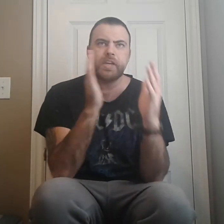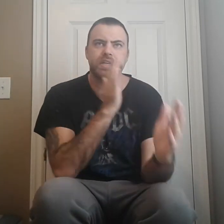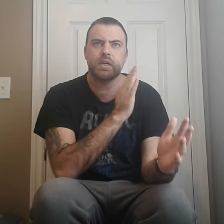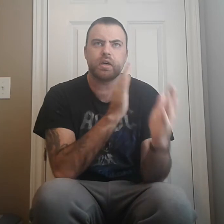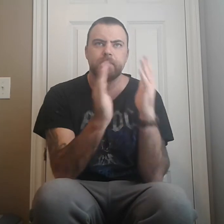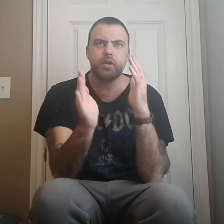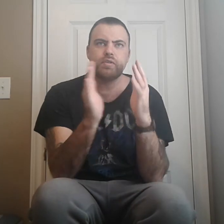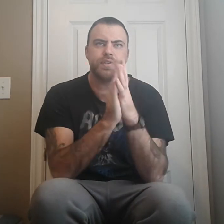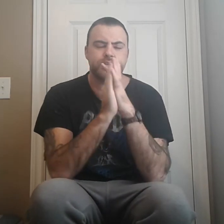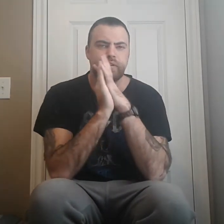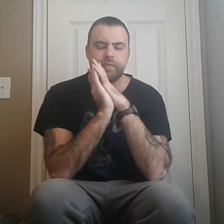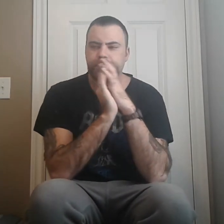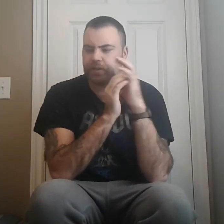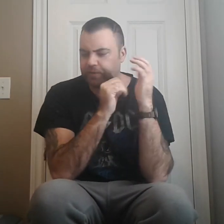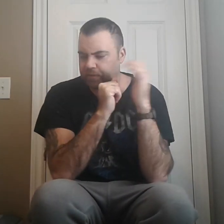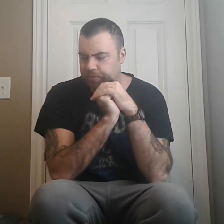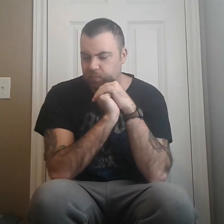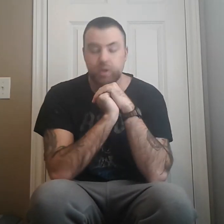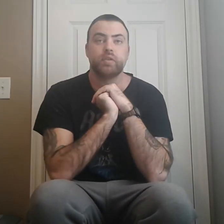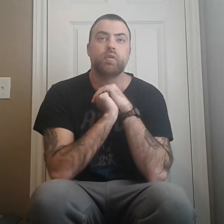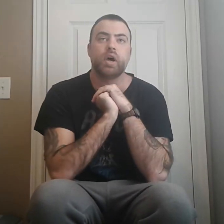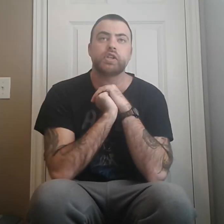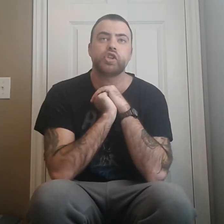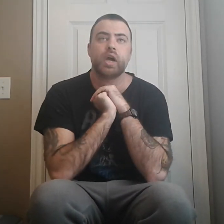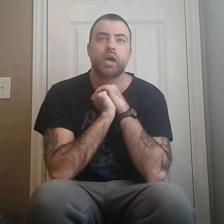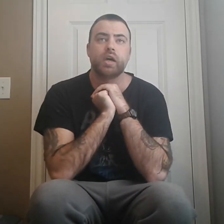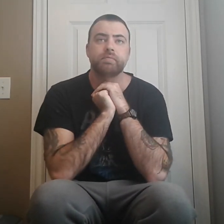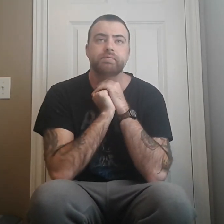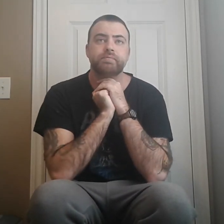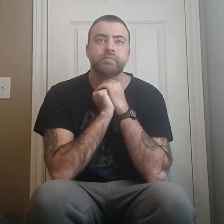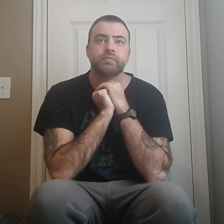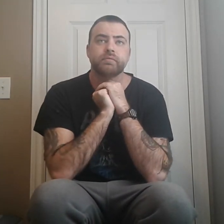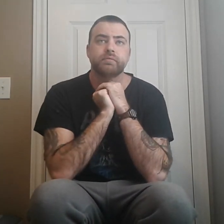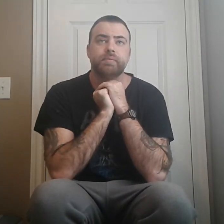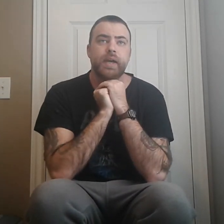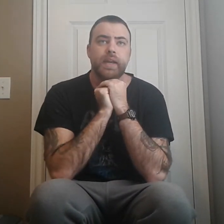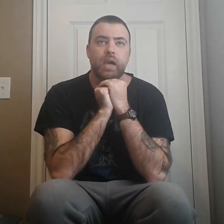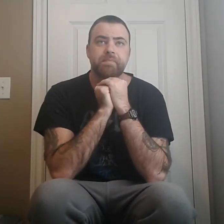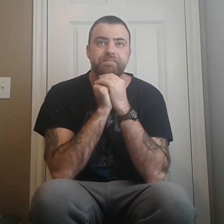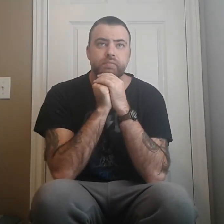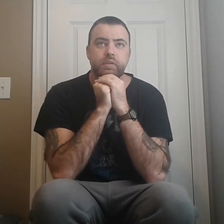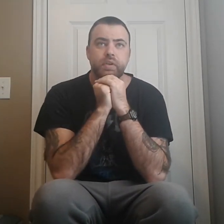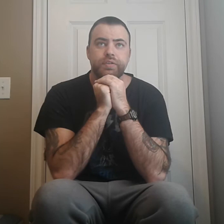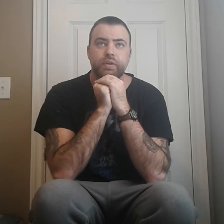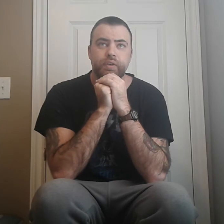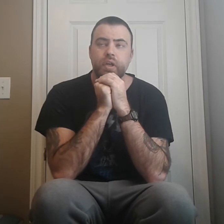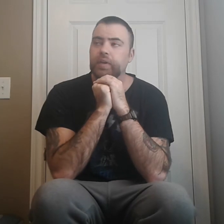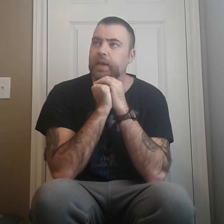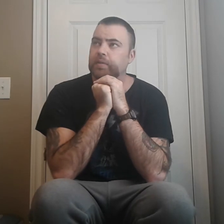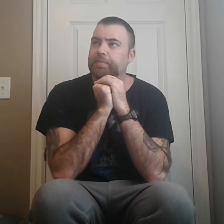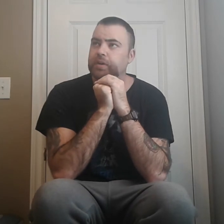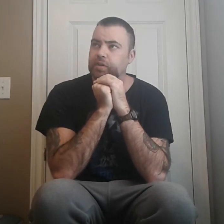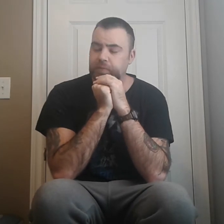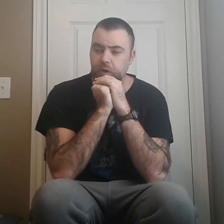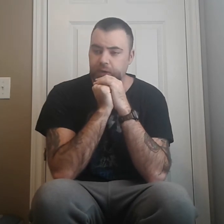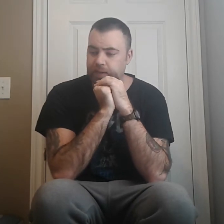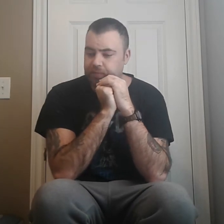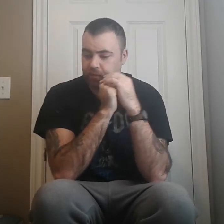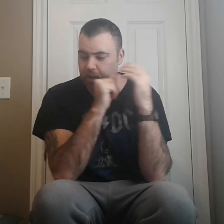kind of movies, definitely, this is the one to watch. Um, but, um, so, you know, they had a fun time going after, you know,